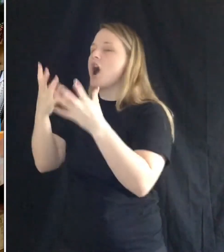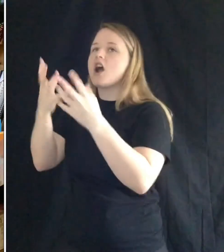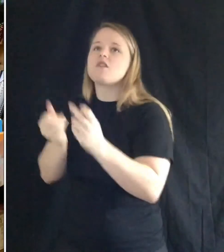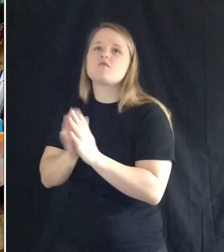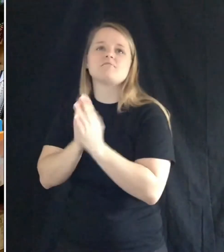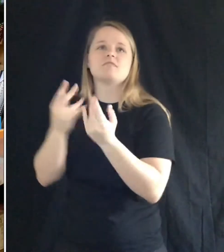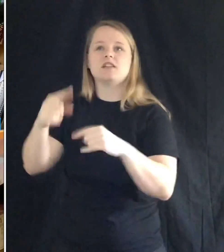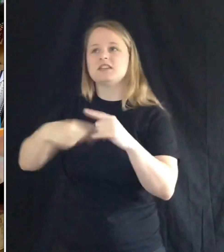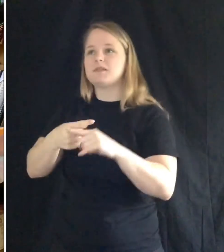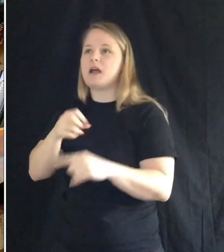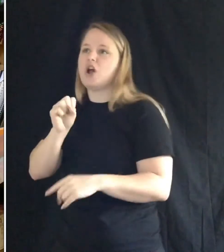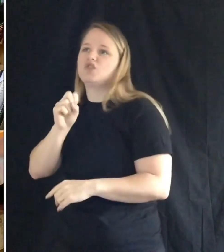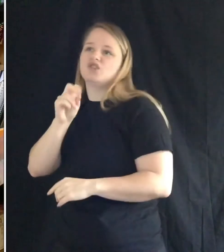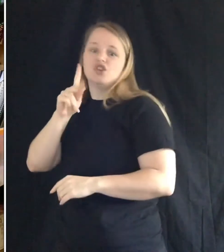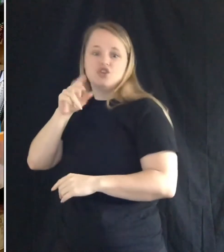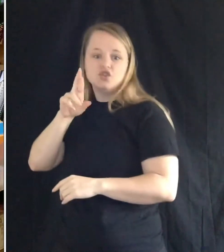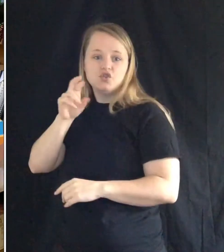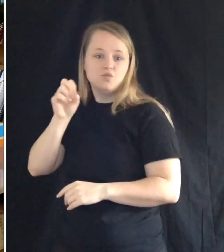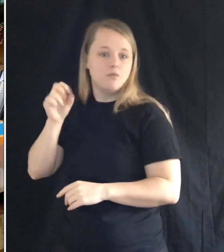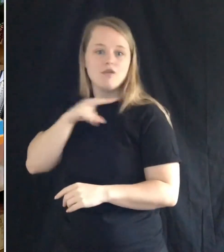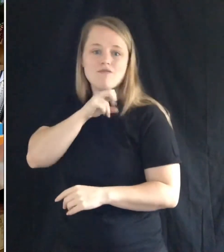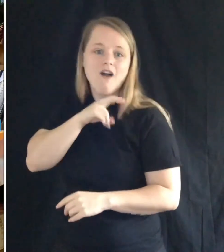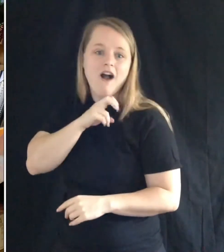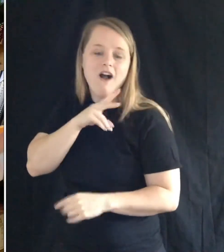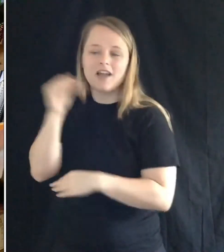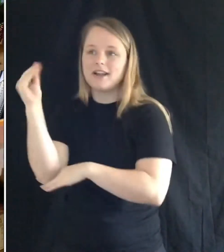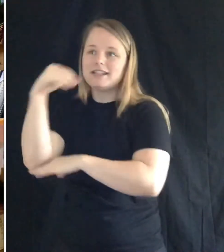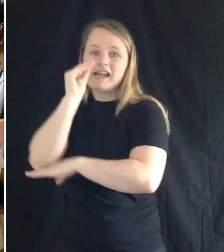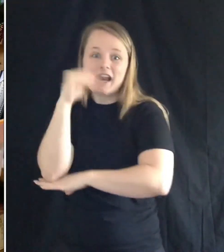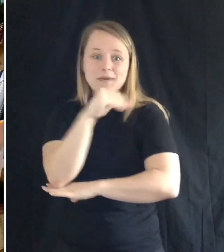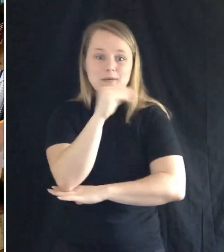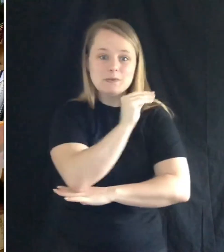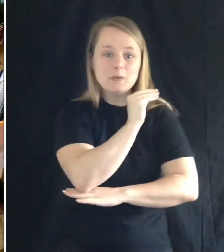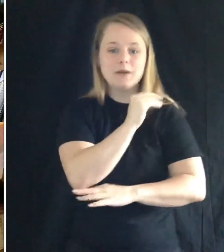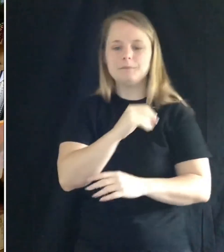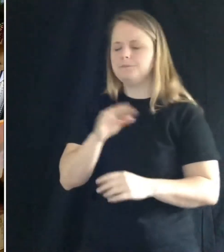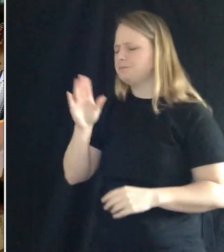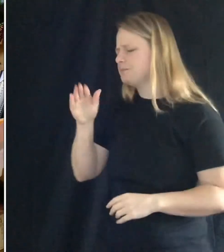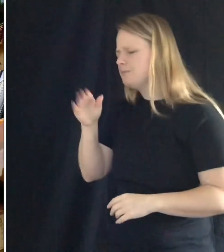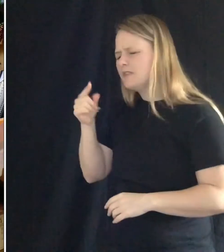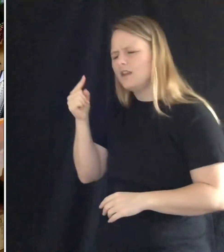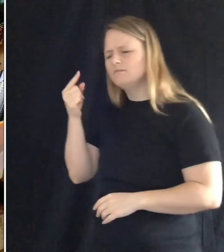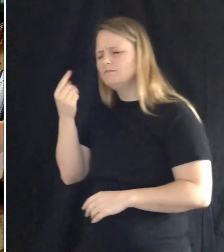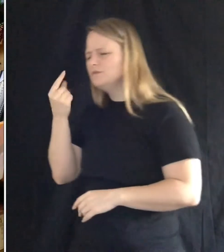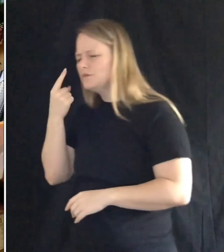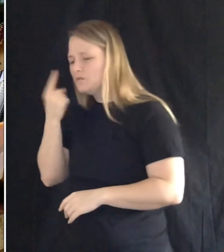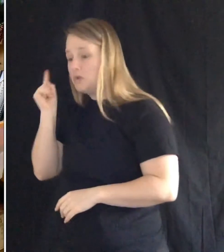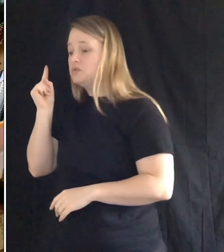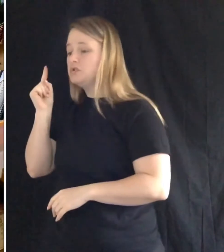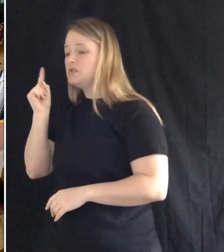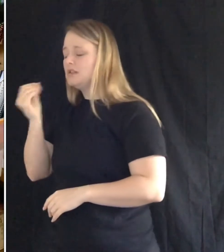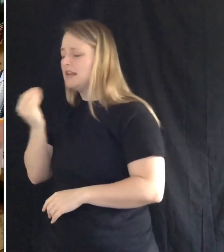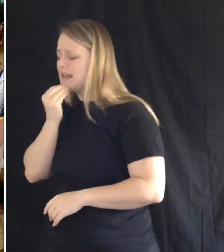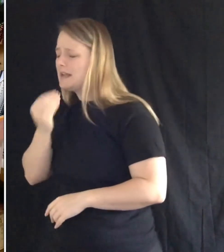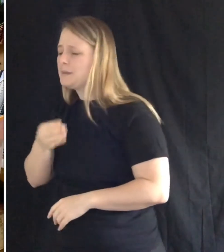books about Superfrog and T-Rex. But first, eat your breakfast, dear.